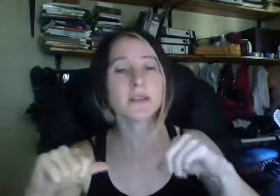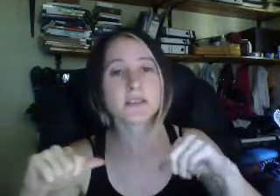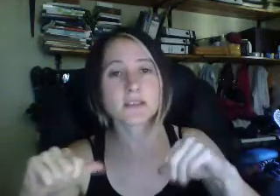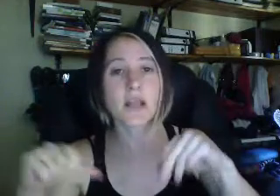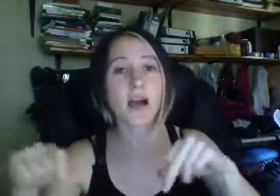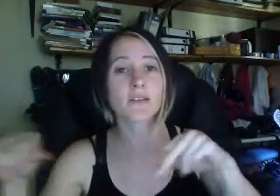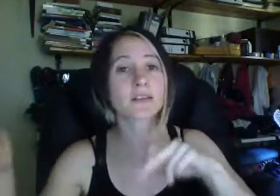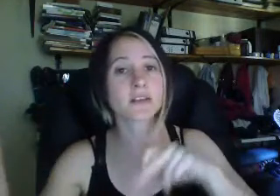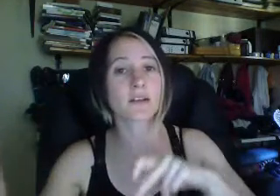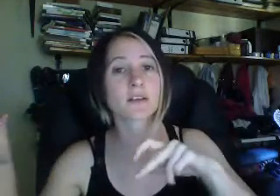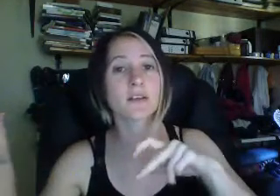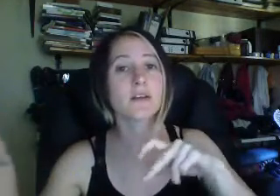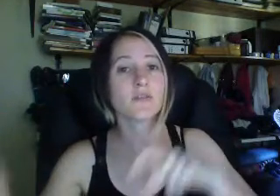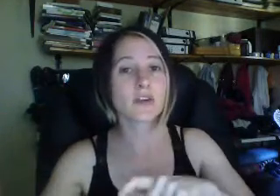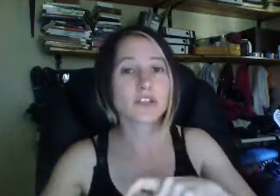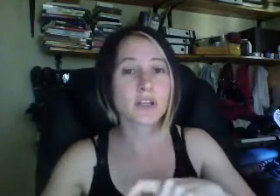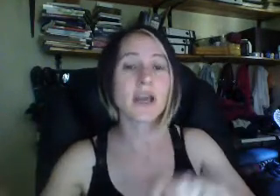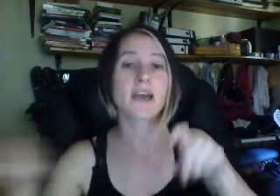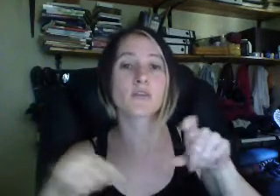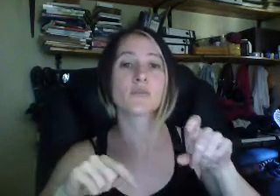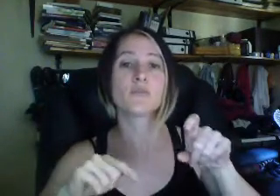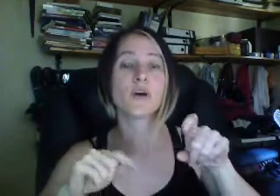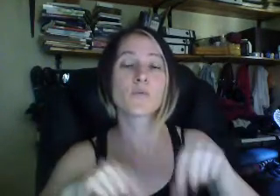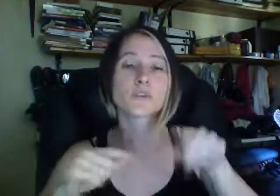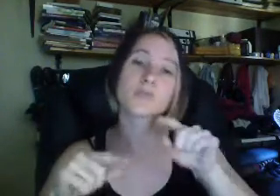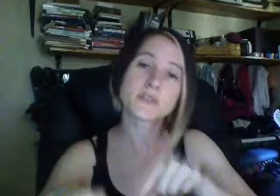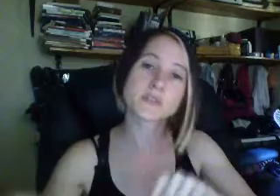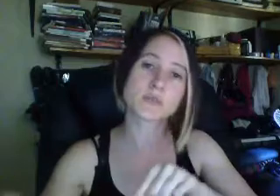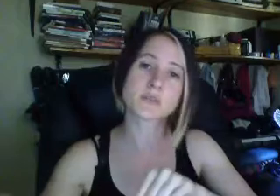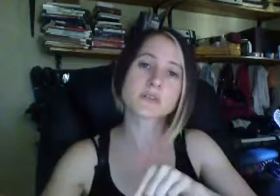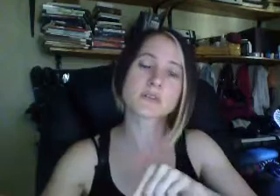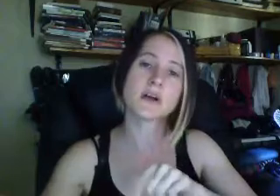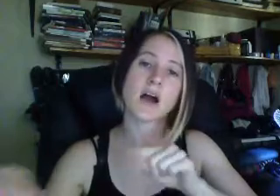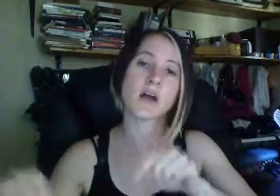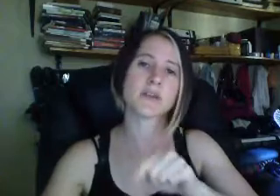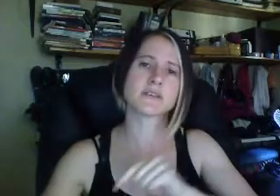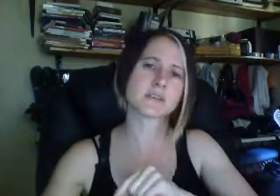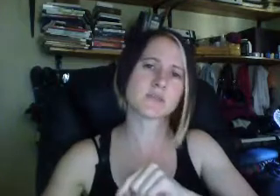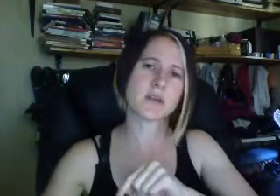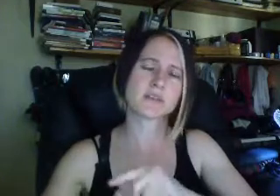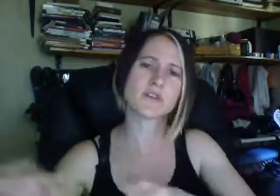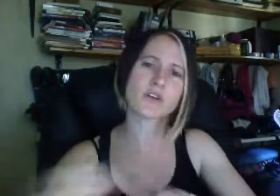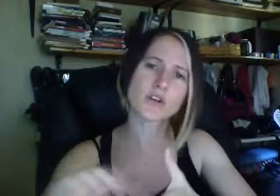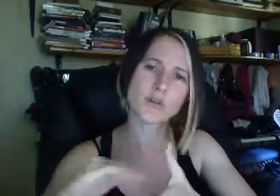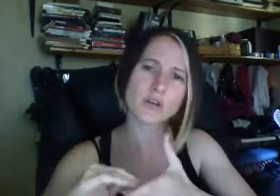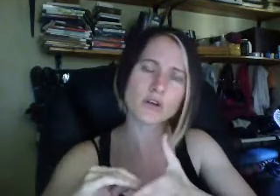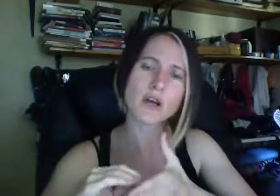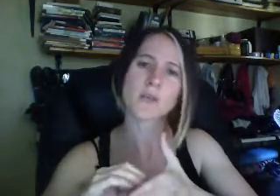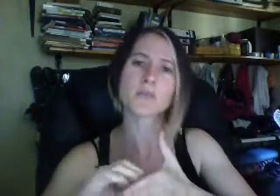money system and how that is currently functioning and on which principles our money system is based. If you don't go and relook the